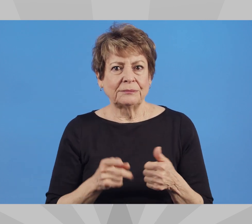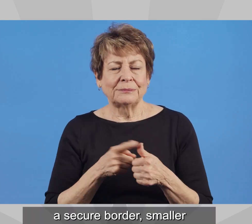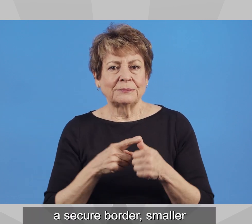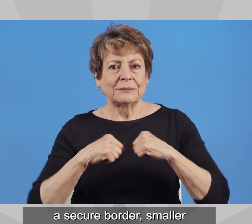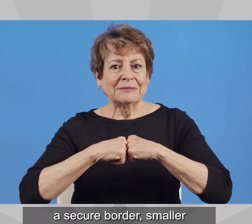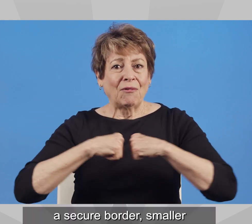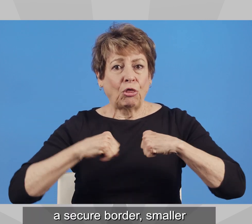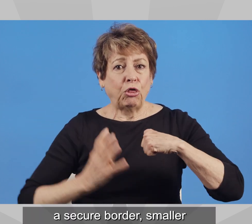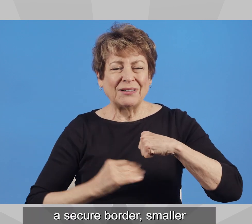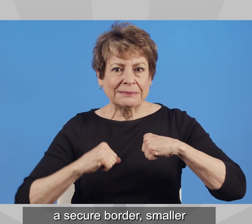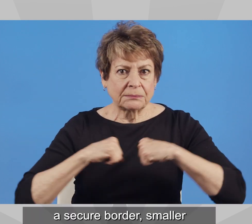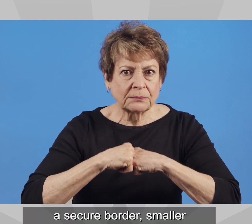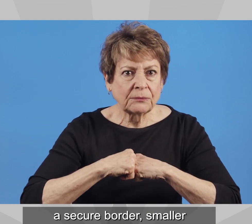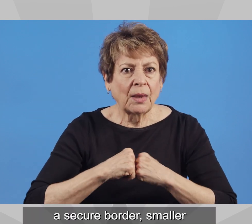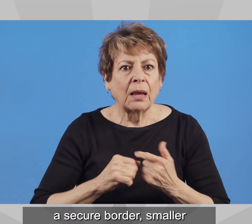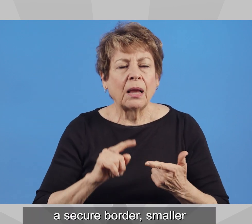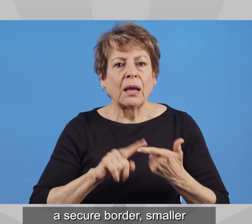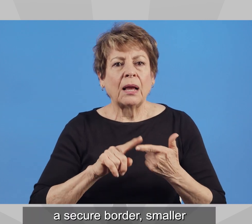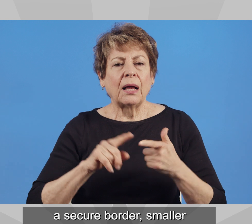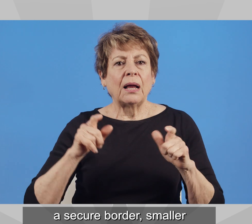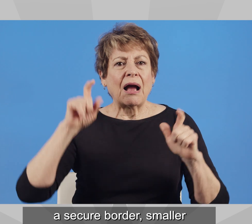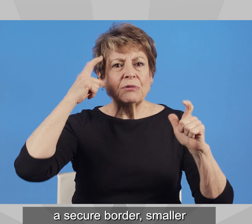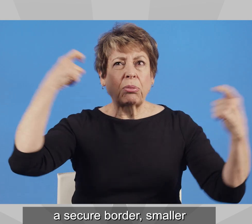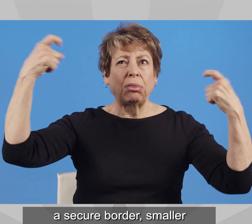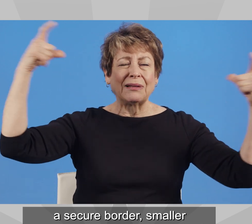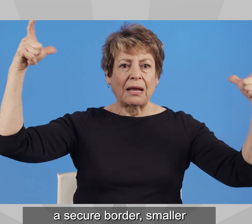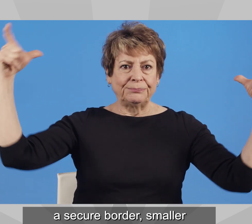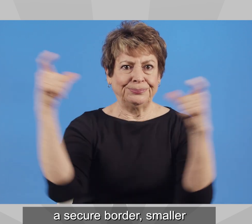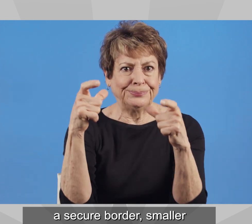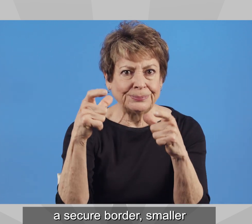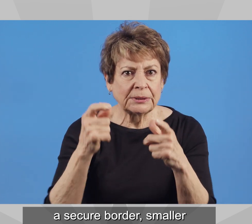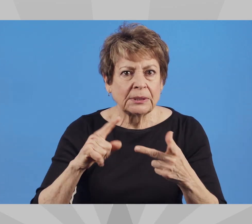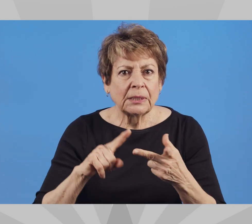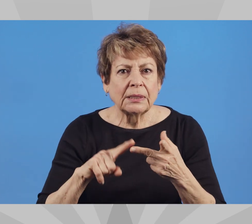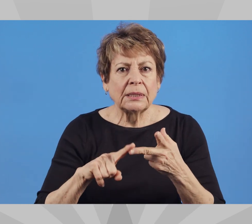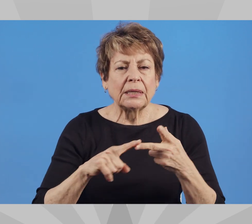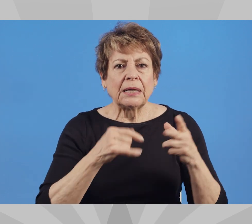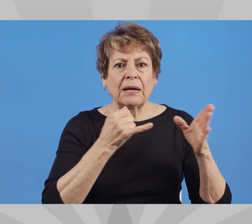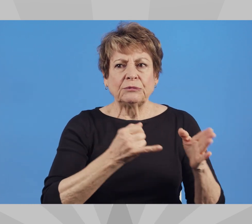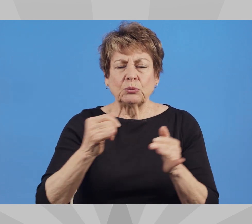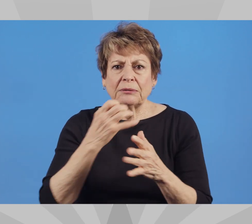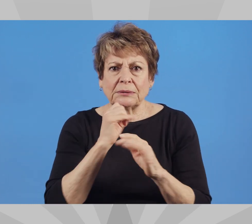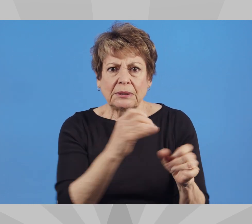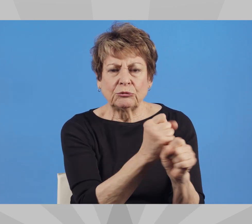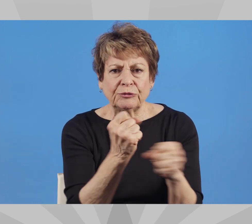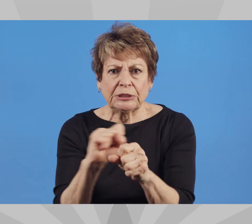A secure border, smaller government, and individual liberty.